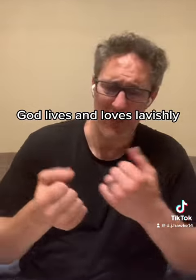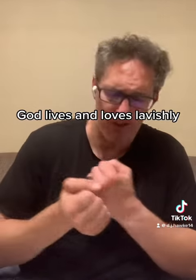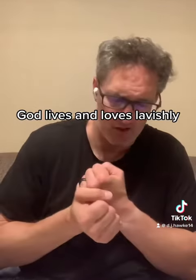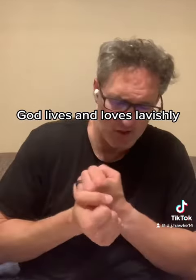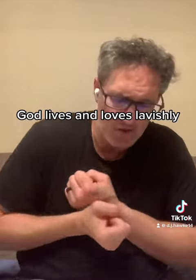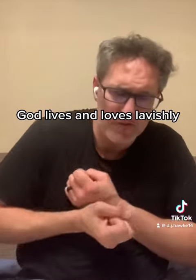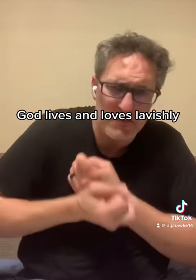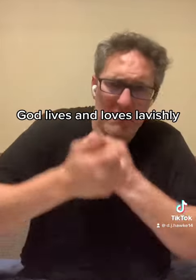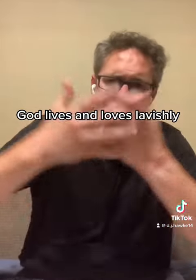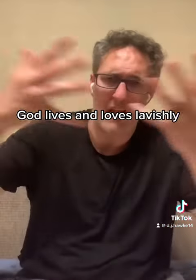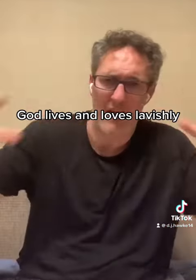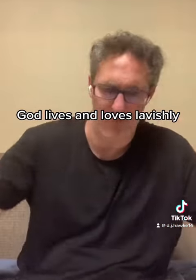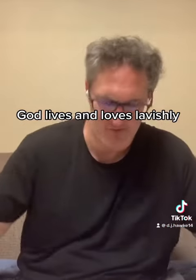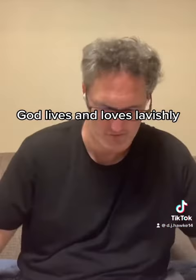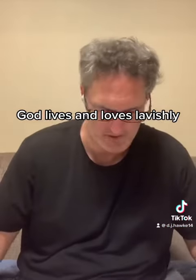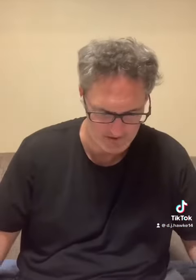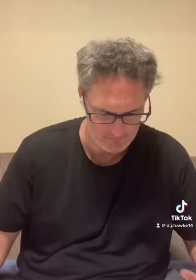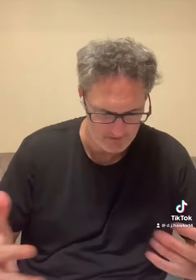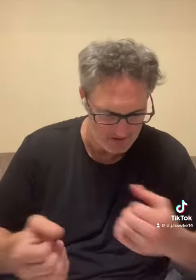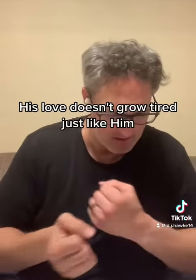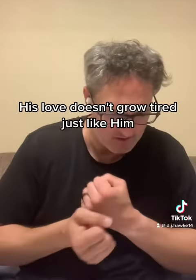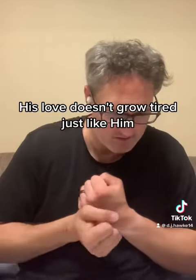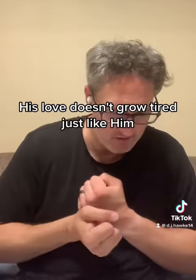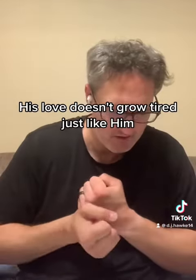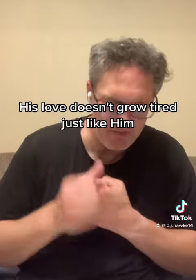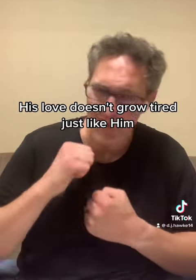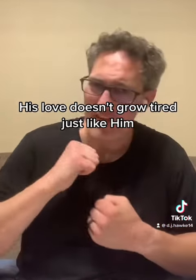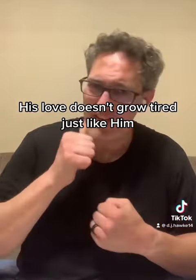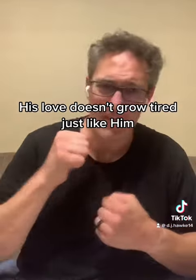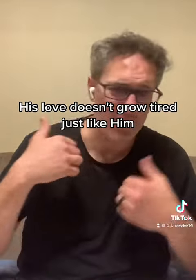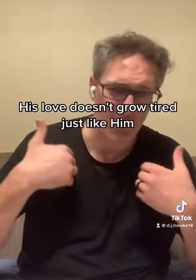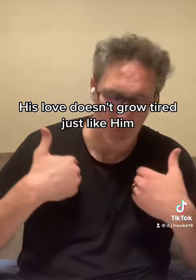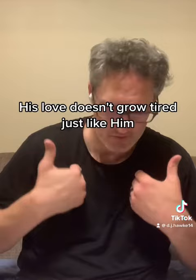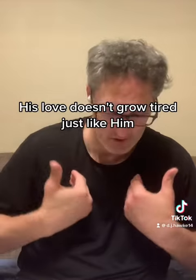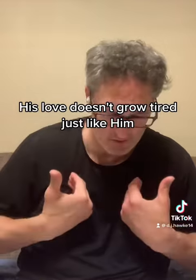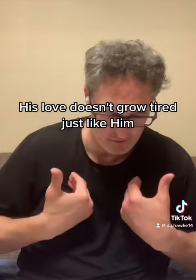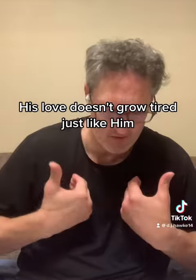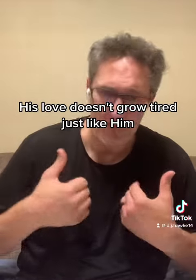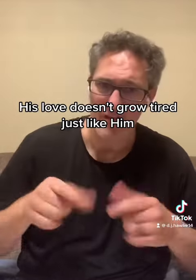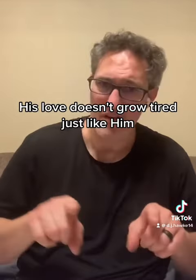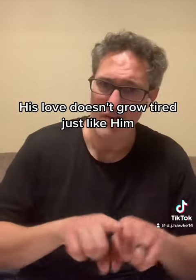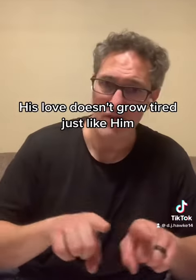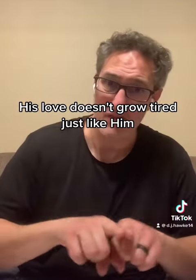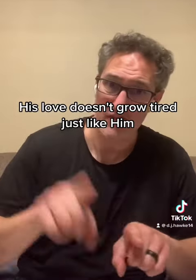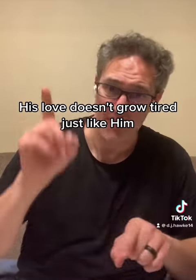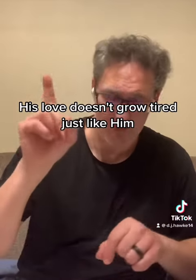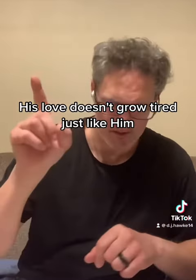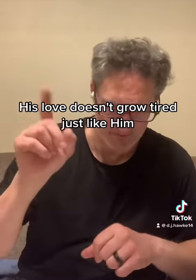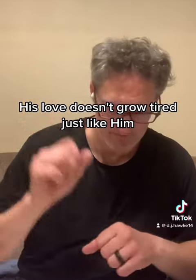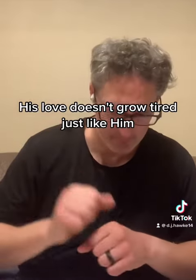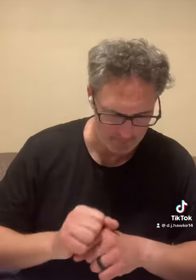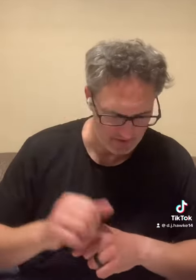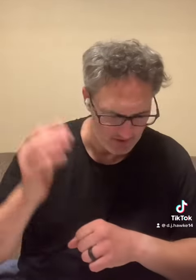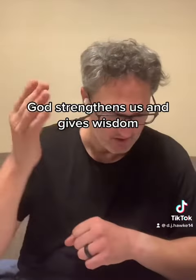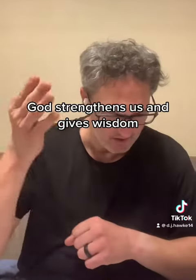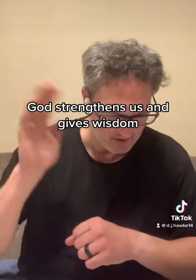loves lavishly. His love doesn't grow tired just like you. God